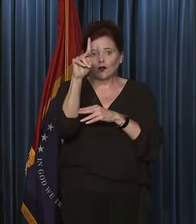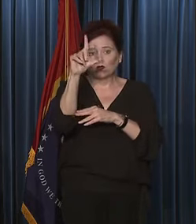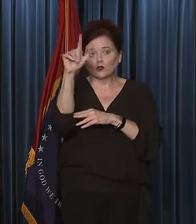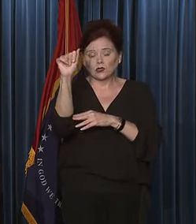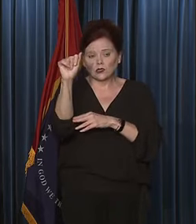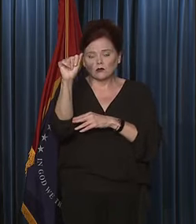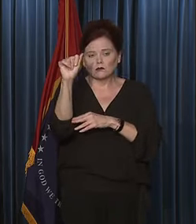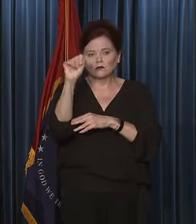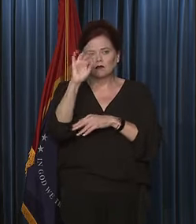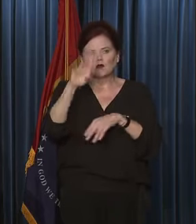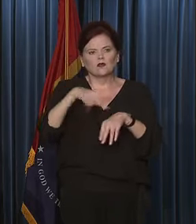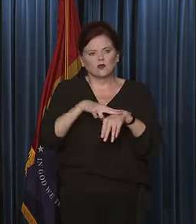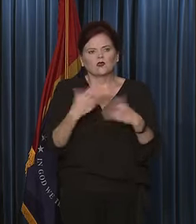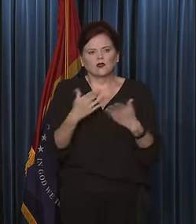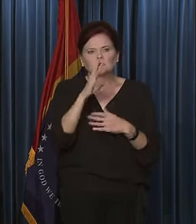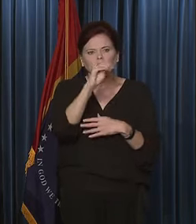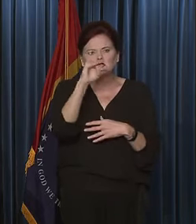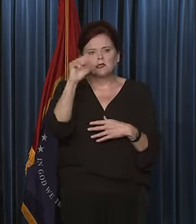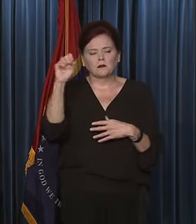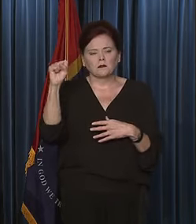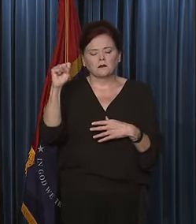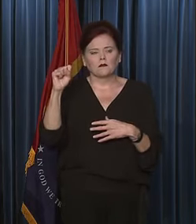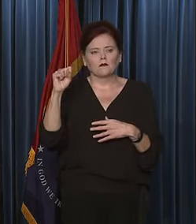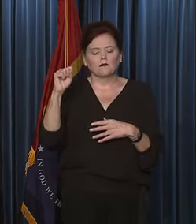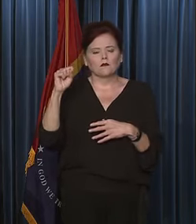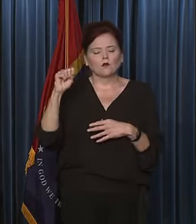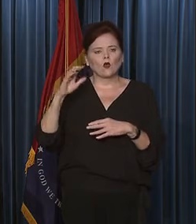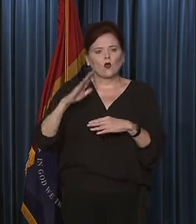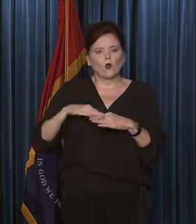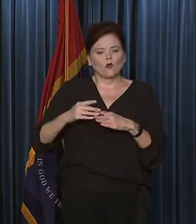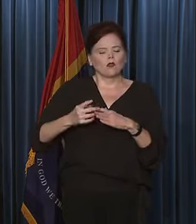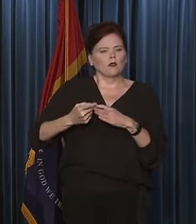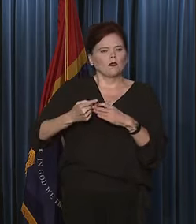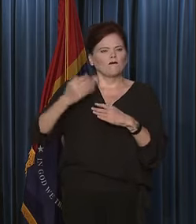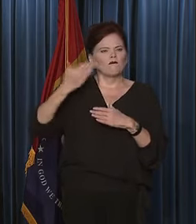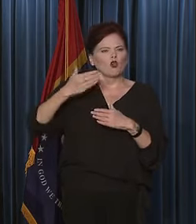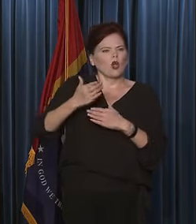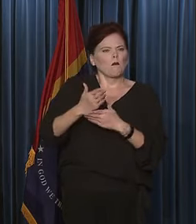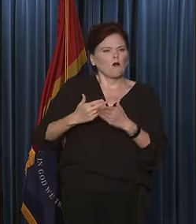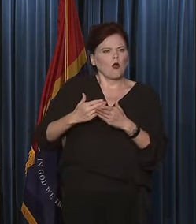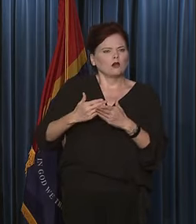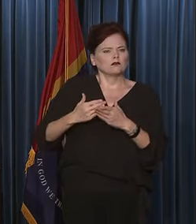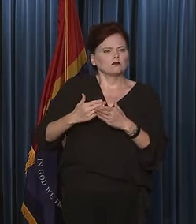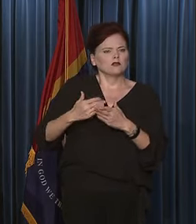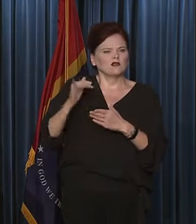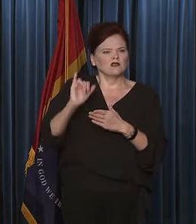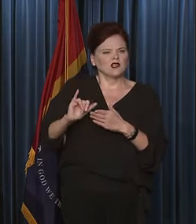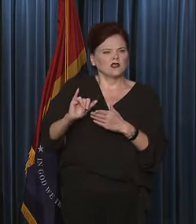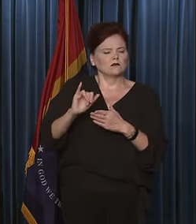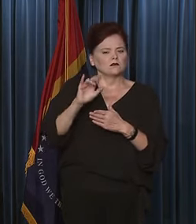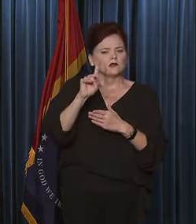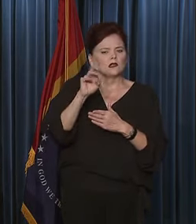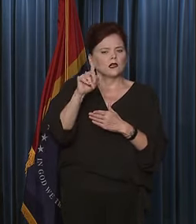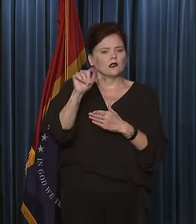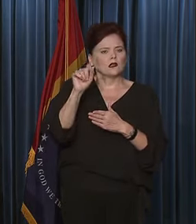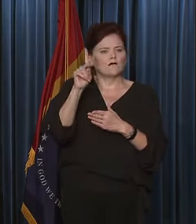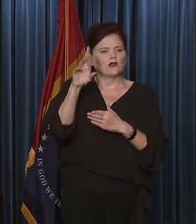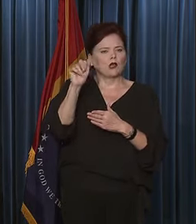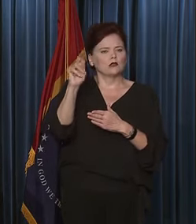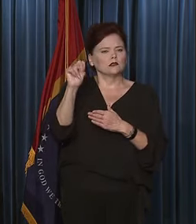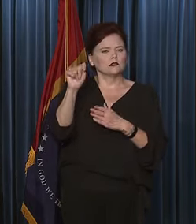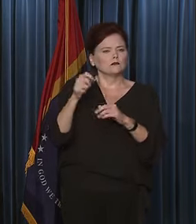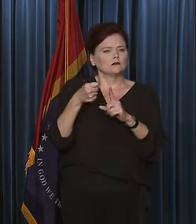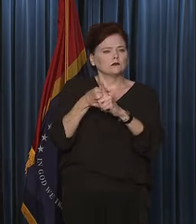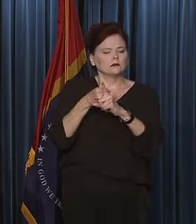Louisiana, and, of course, us in Mississippi are on the front end of this Delta variant wave, in my opinion. What you're seeing now